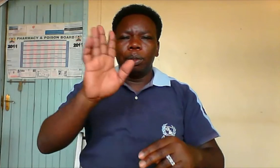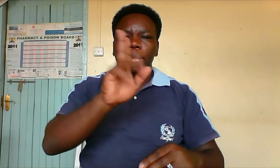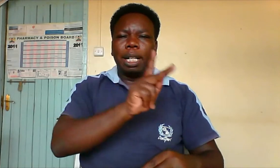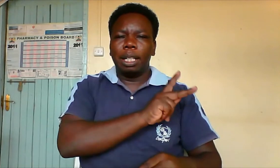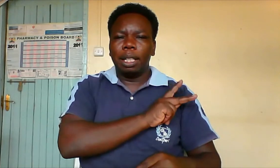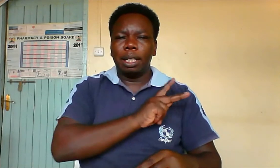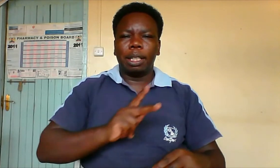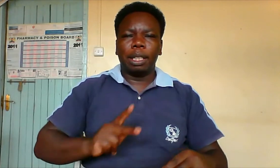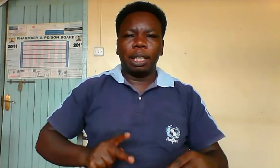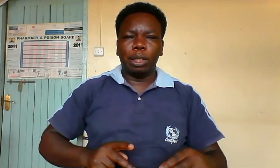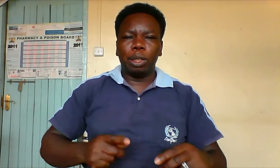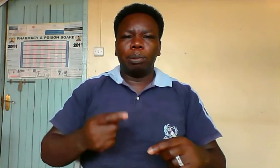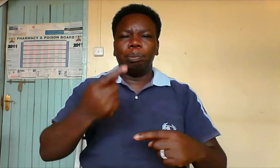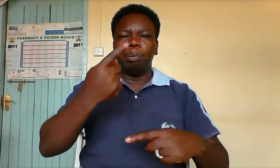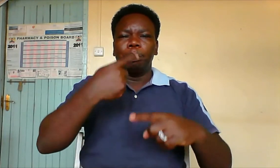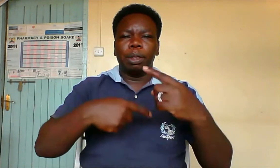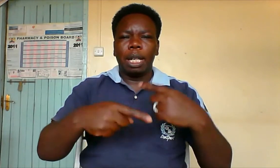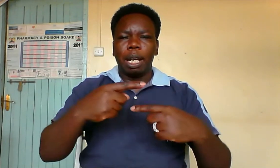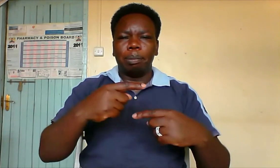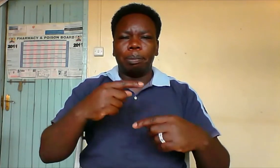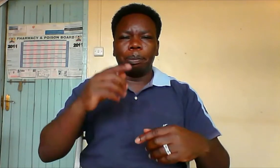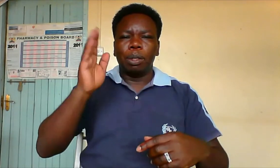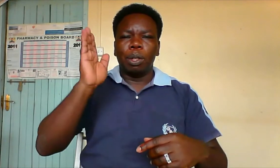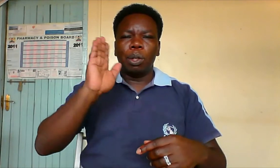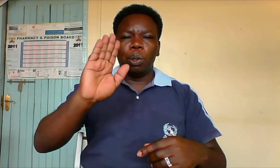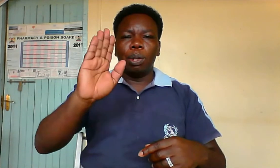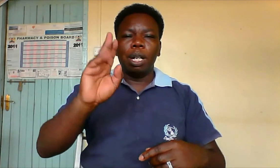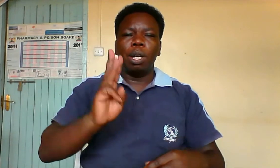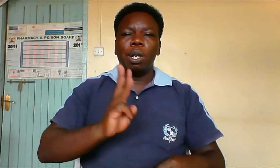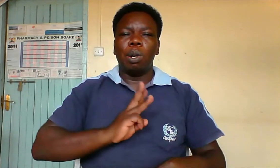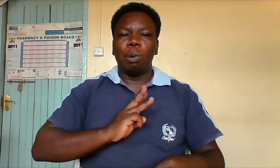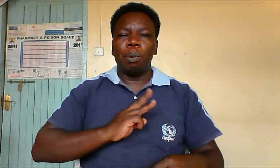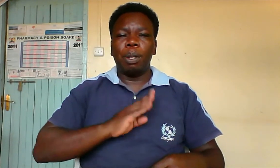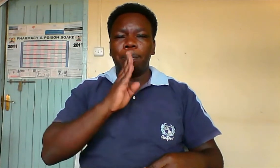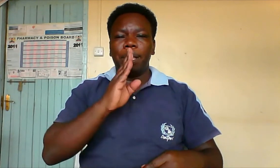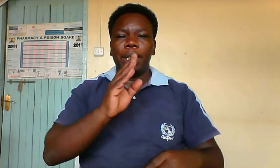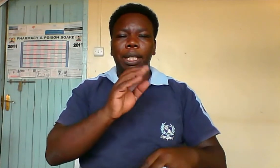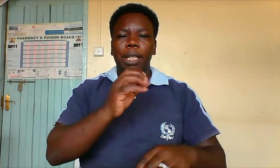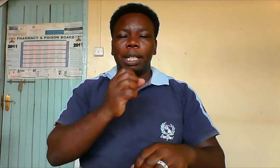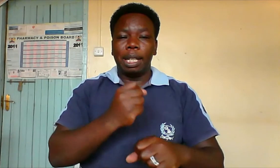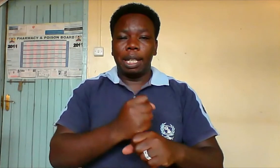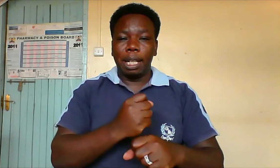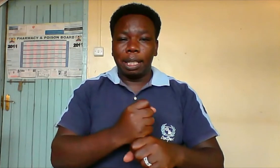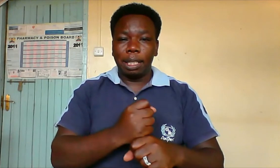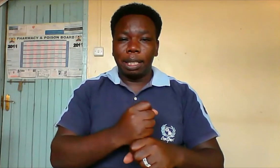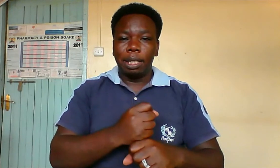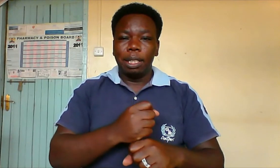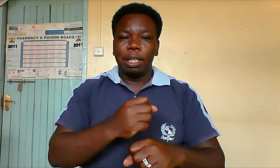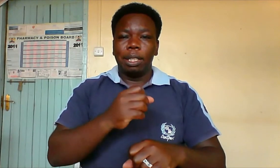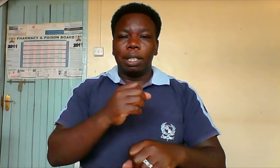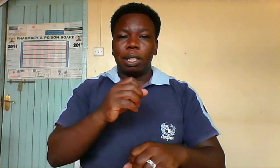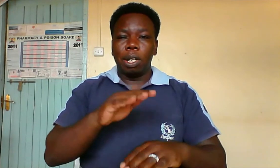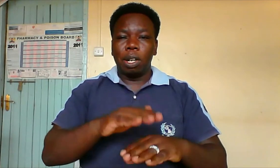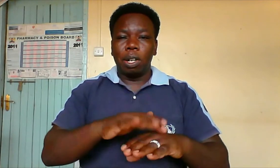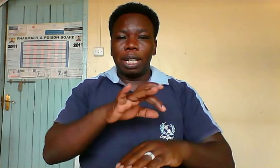your kingdom come, your will be done on